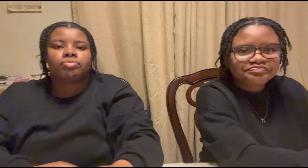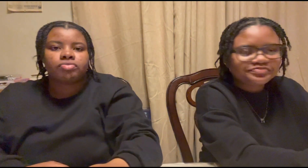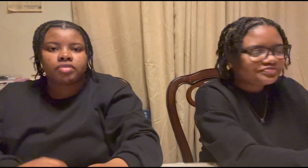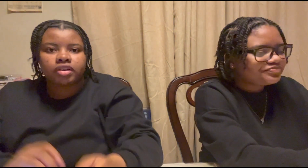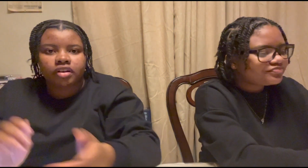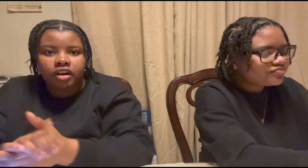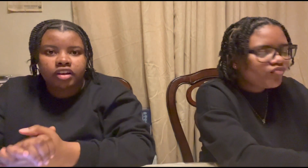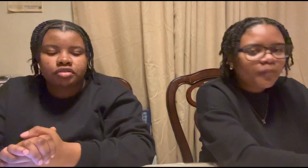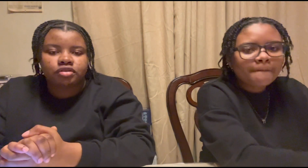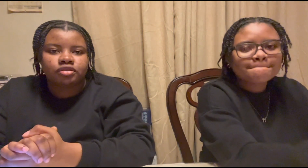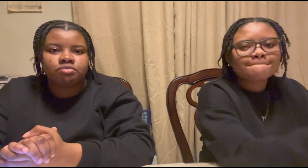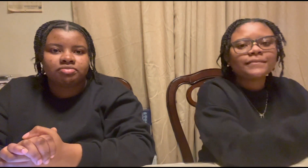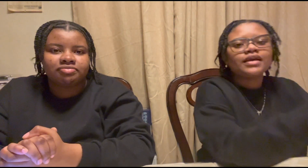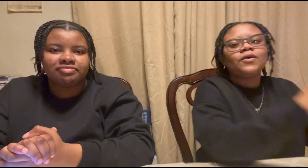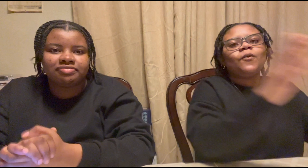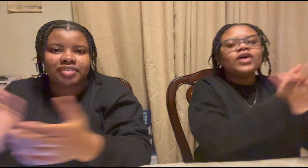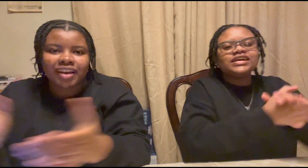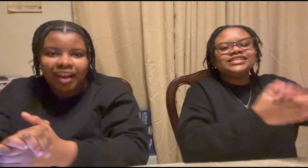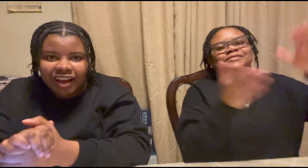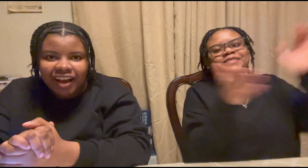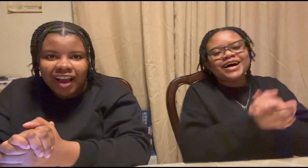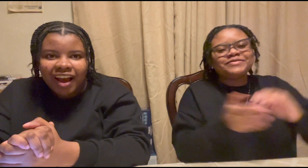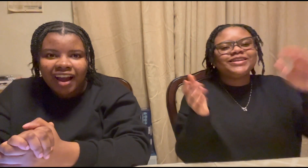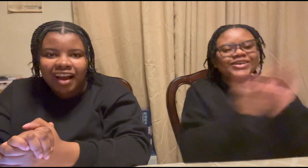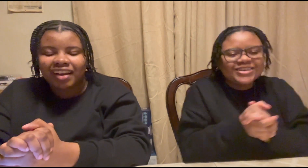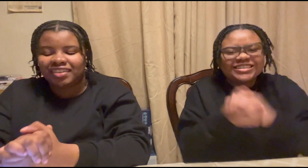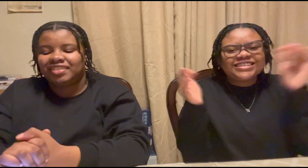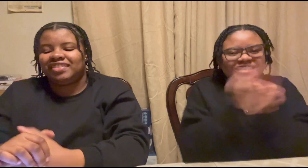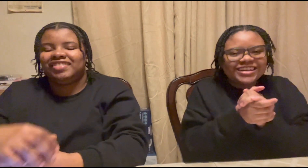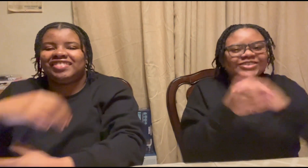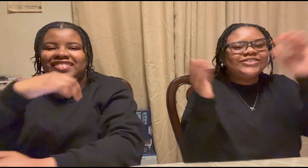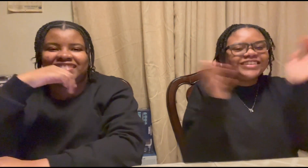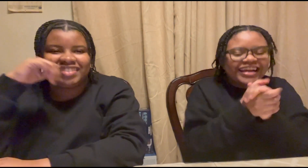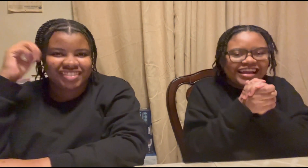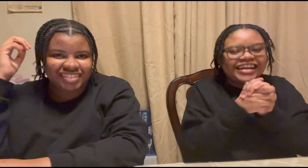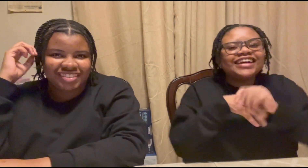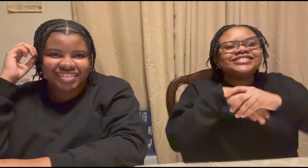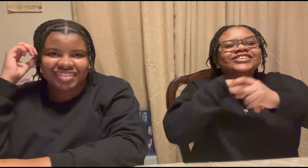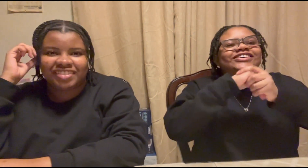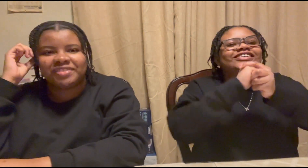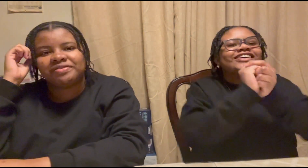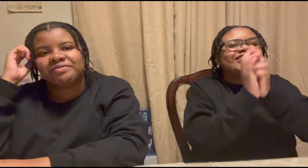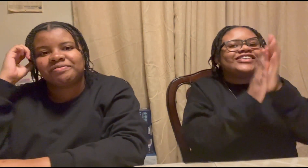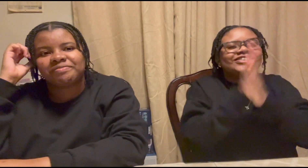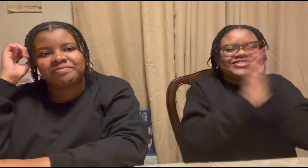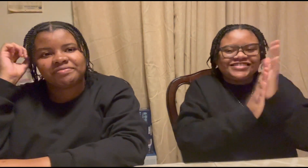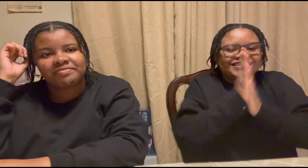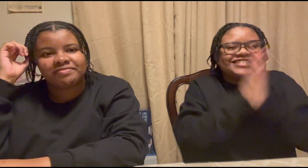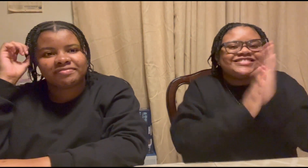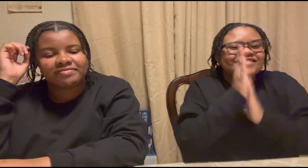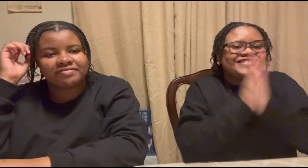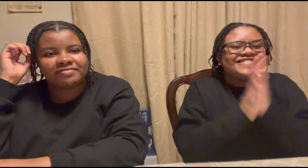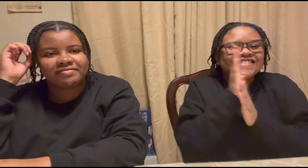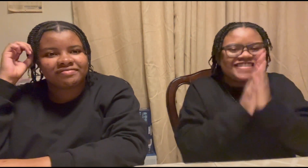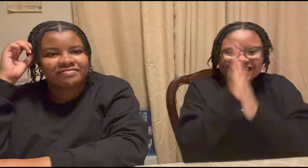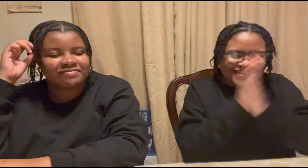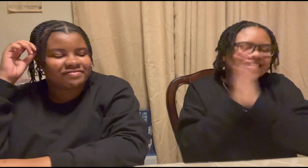all right youtube what is popping on that channel gang it's all girls it's your girls